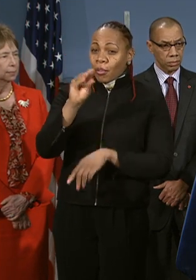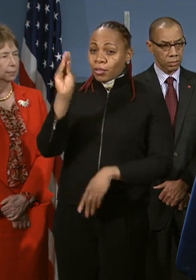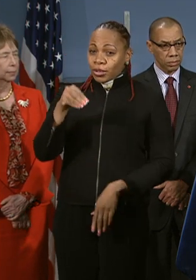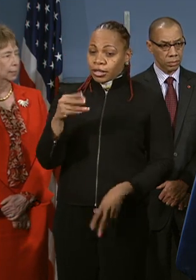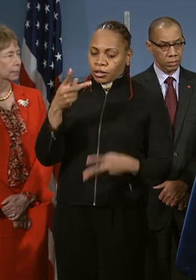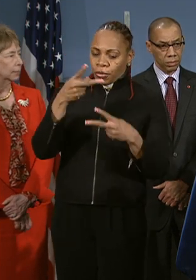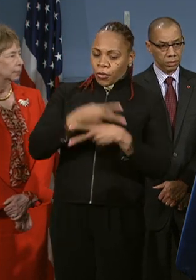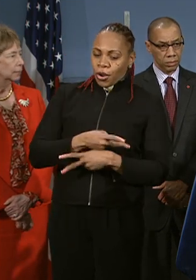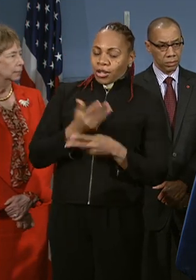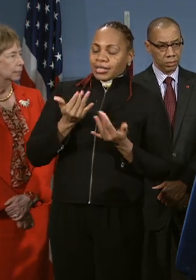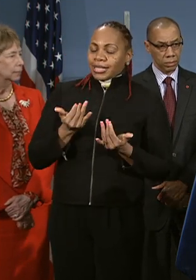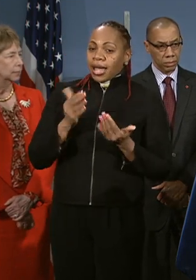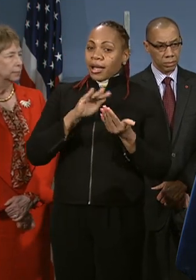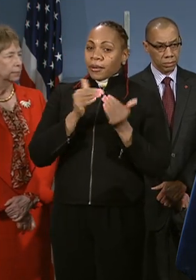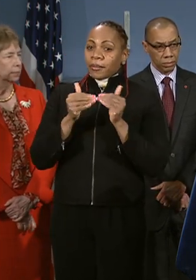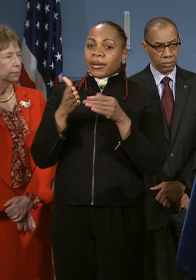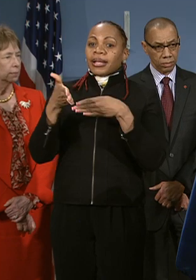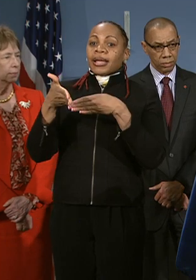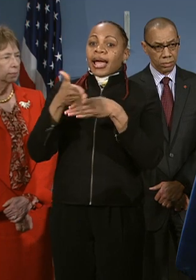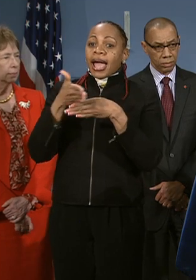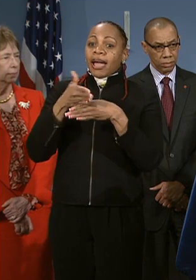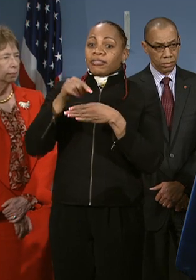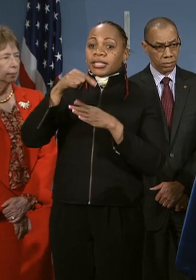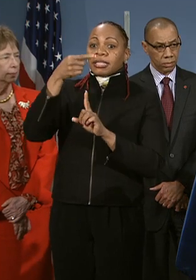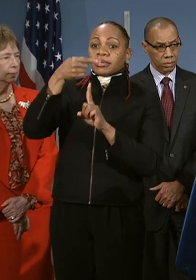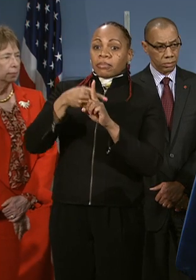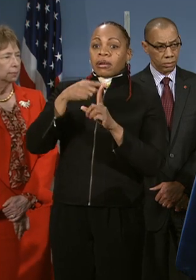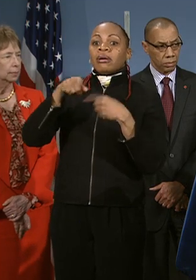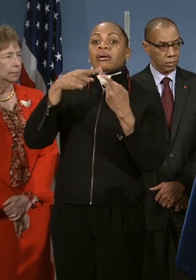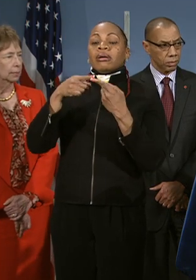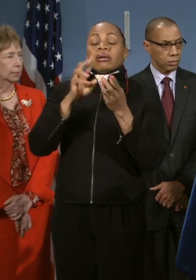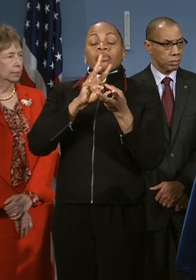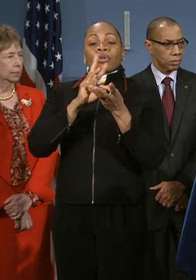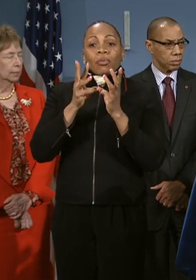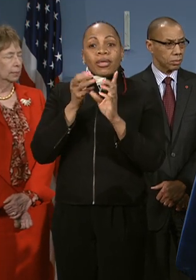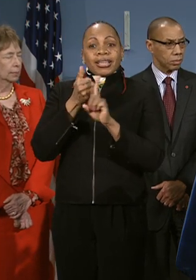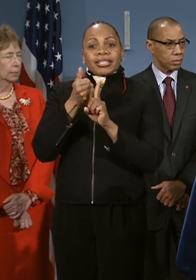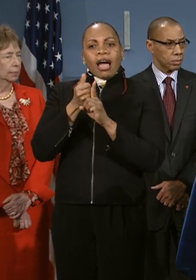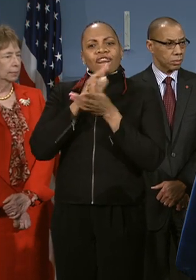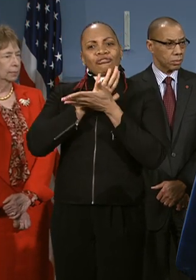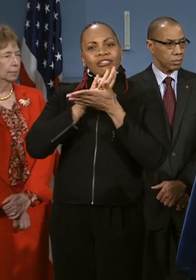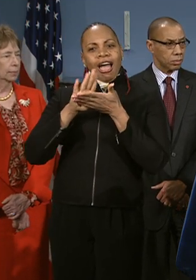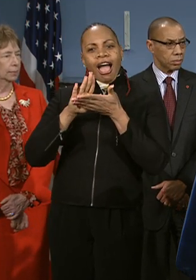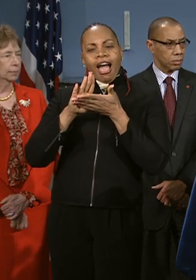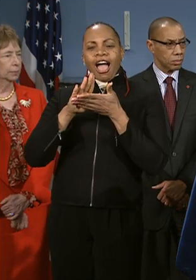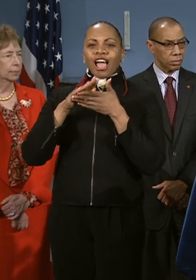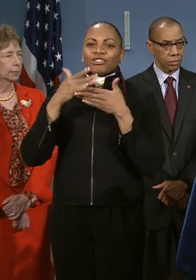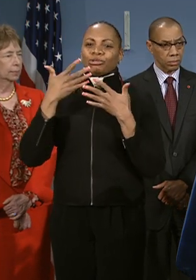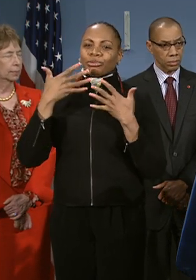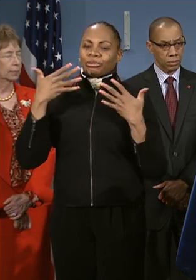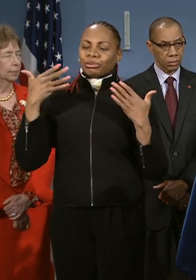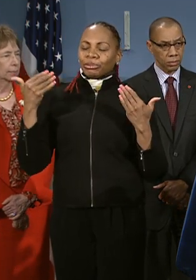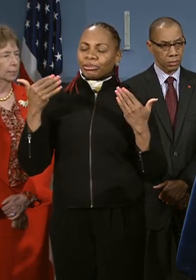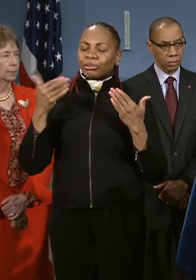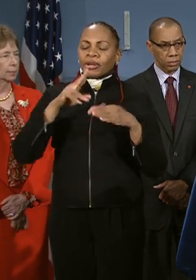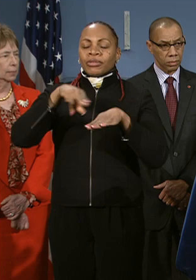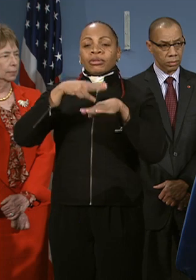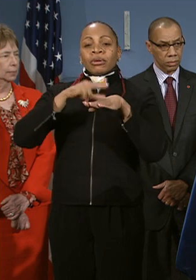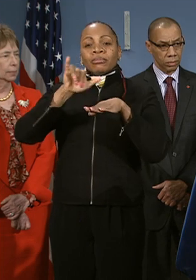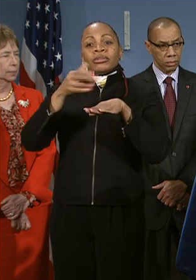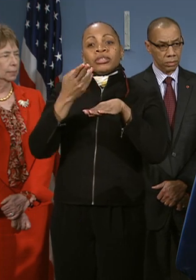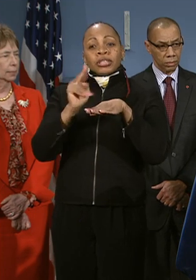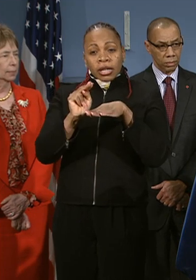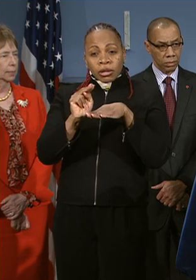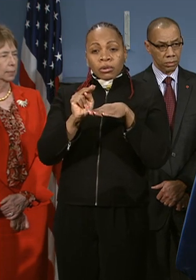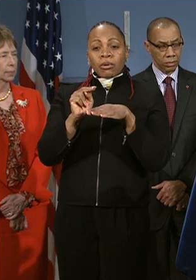today than it was for the average this month when the weather has been much nicer than normal January weather. It says parents